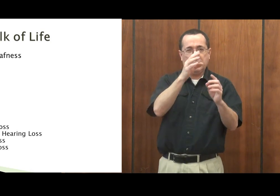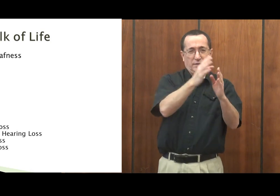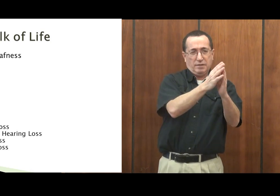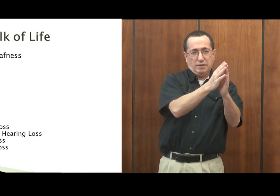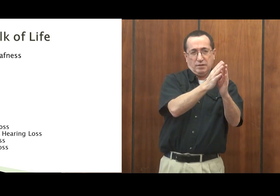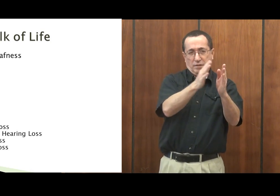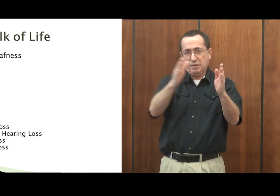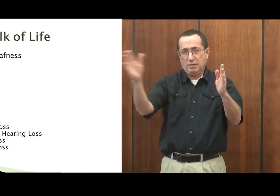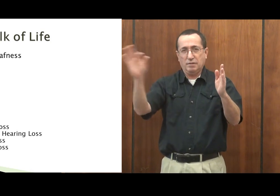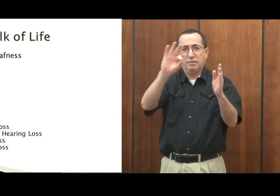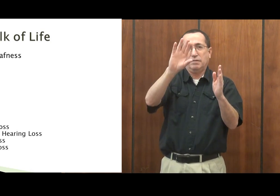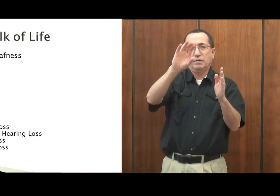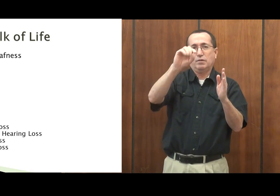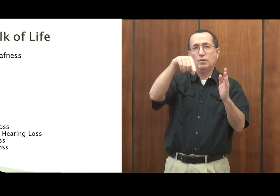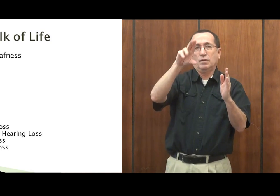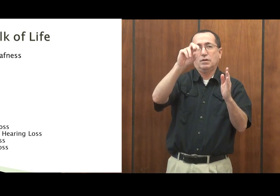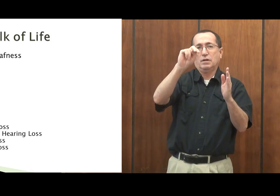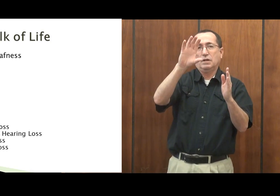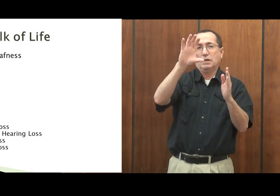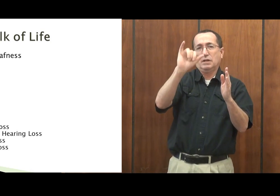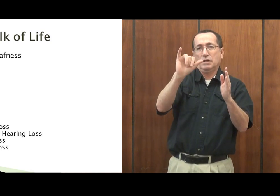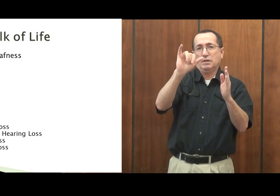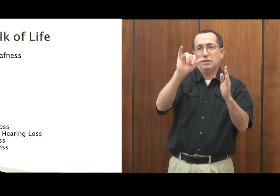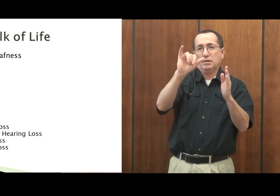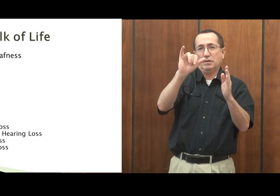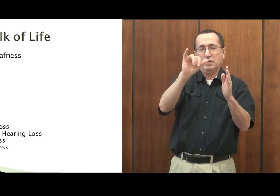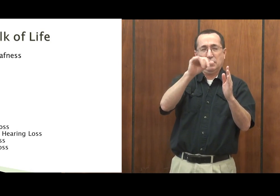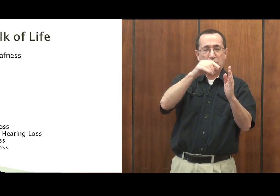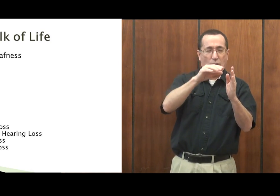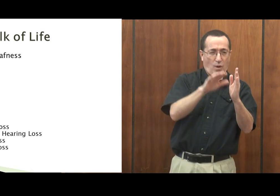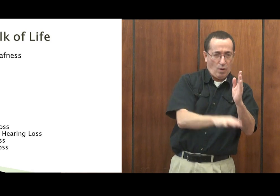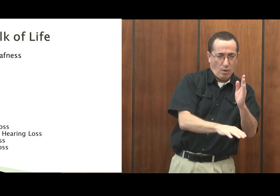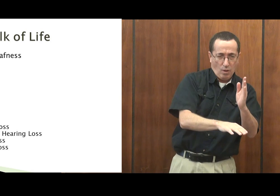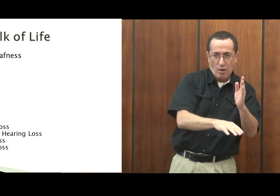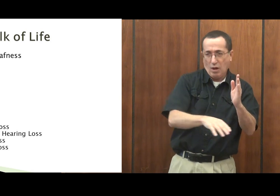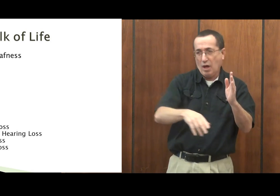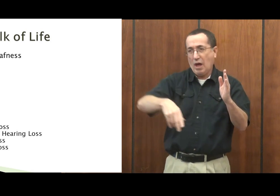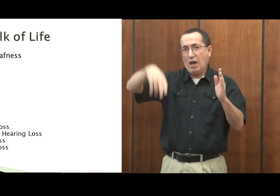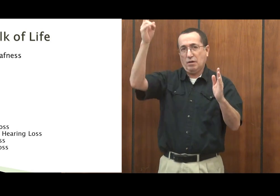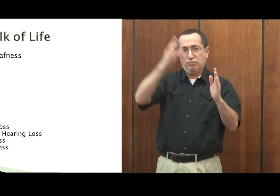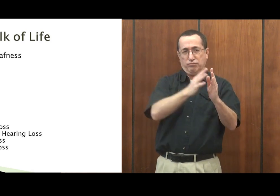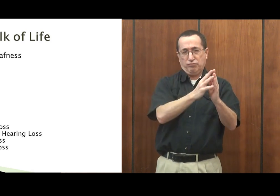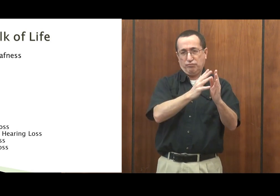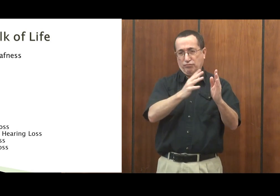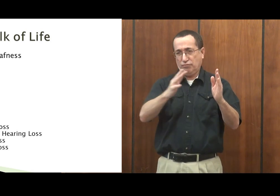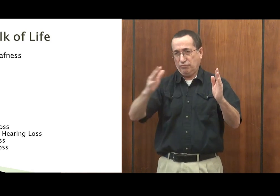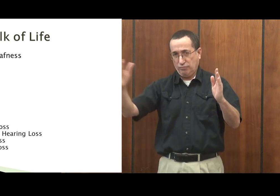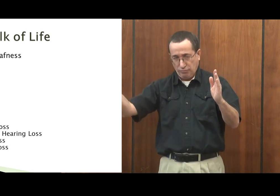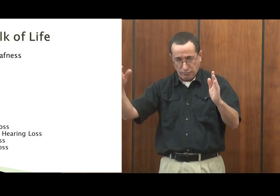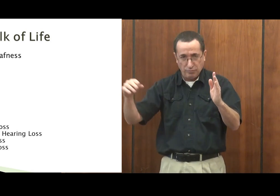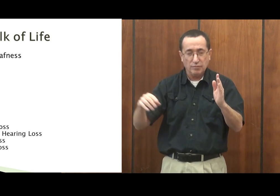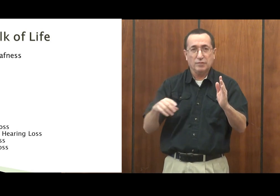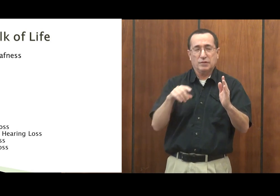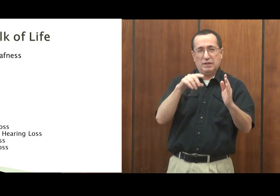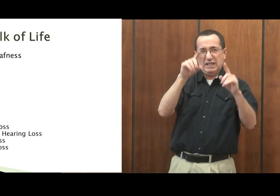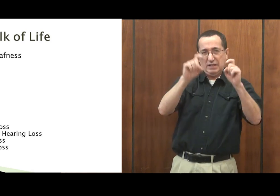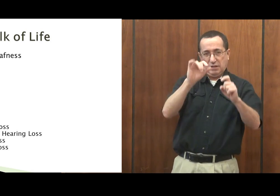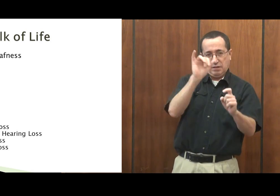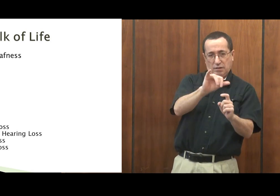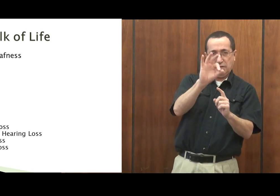audiogram, they do, they look at different frequencies. Low to high frequencies. And